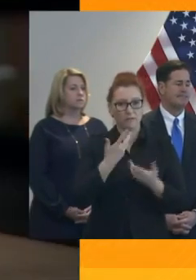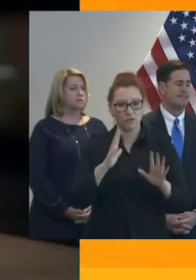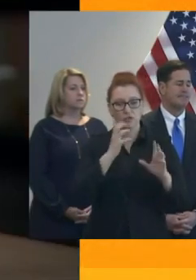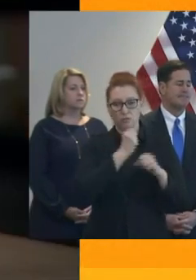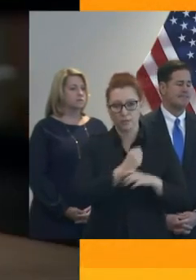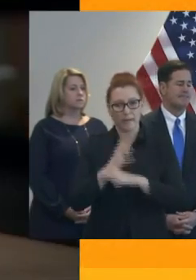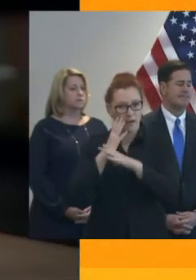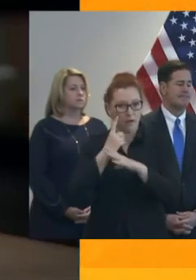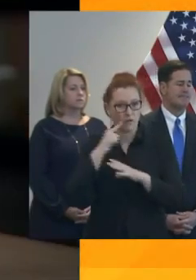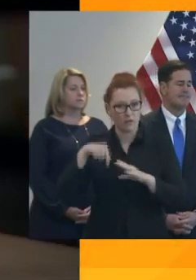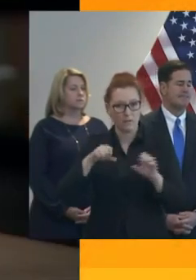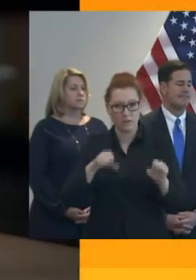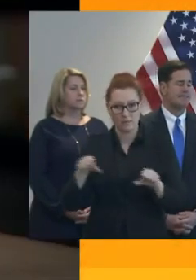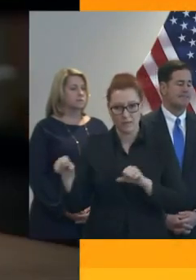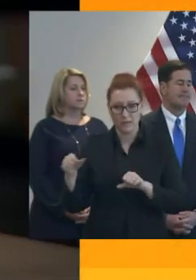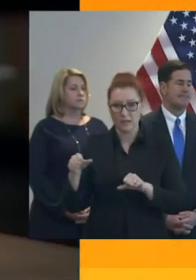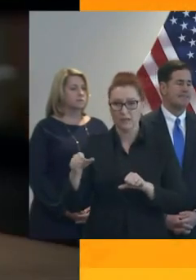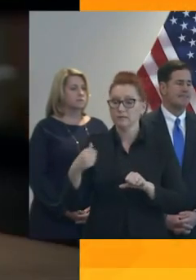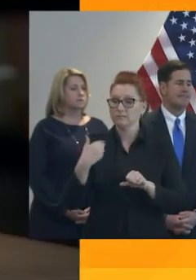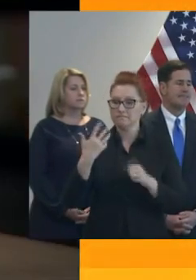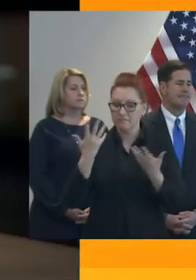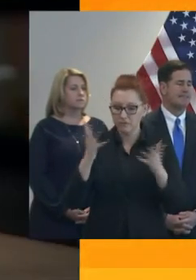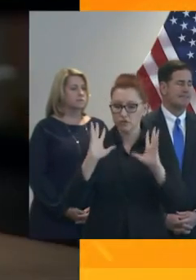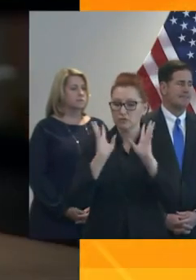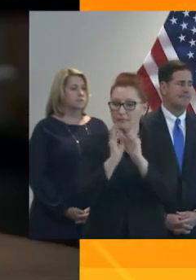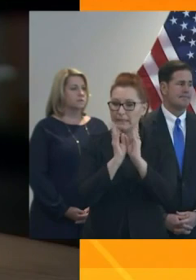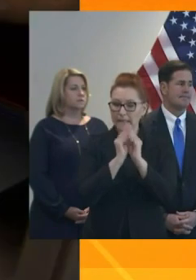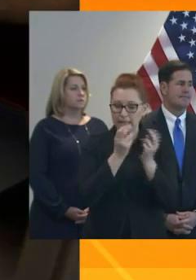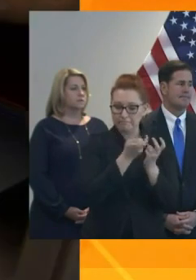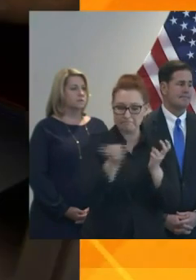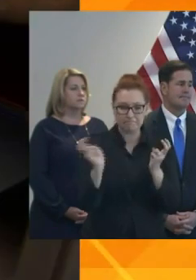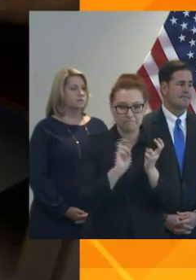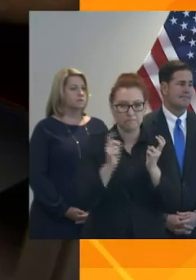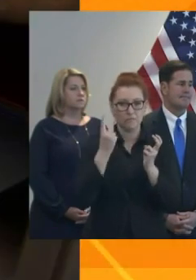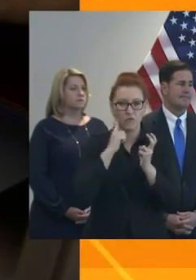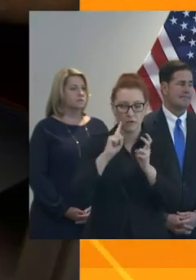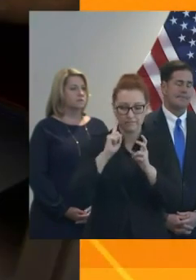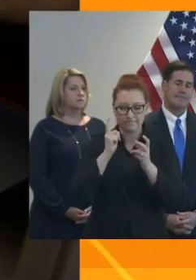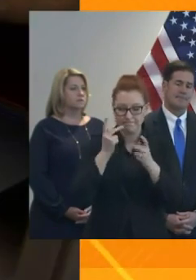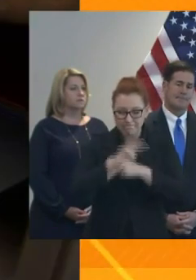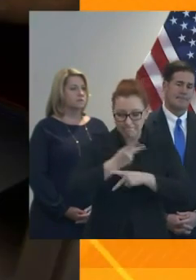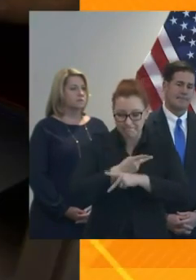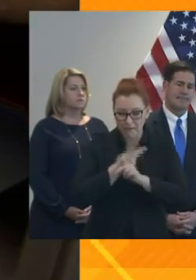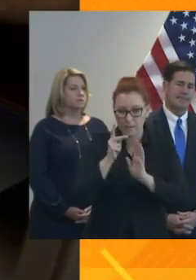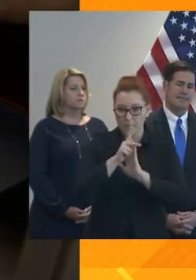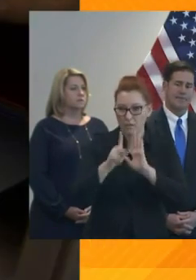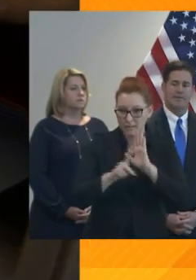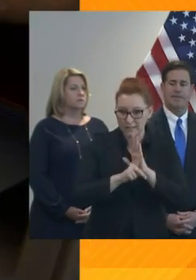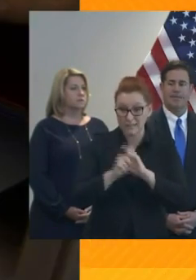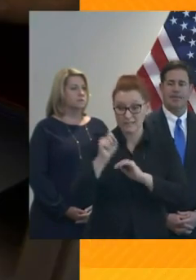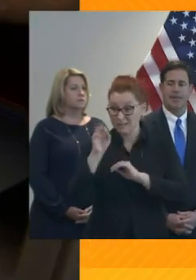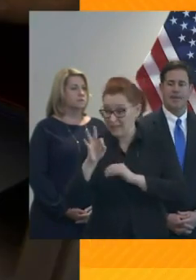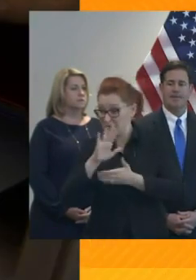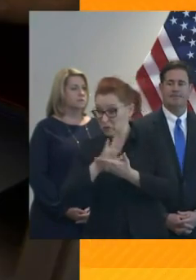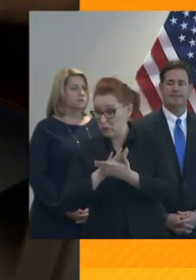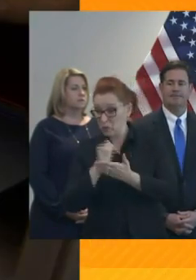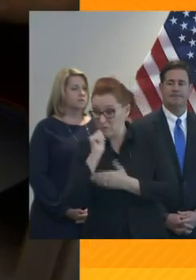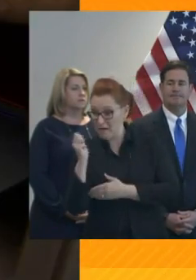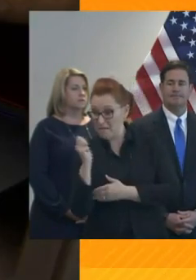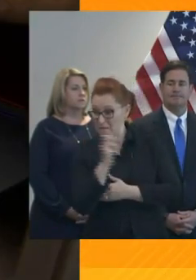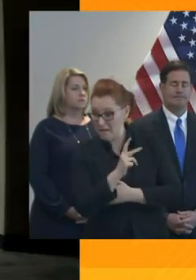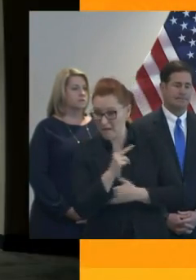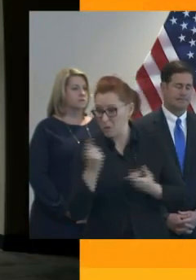convening education stakeholders and legislators to work on policies in the event that schools would not resume this year.